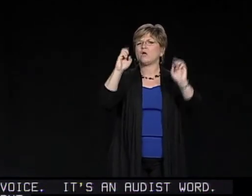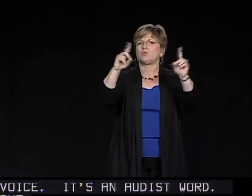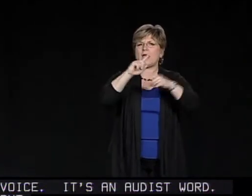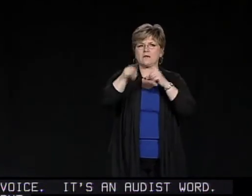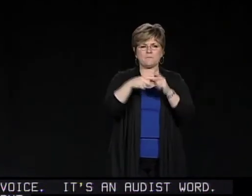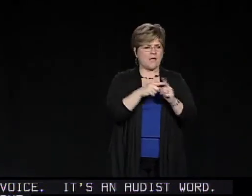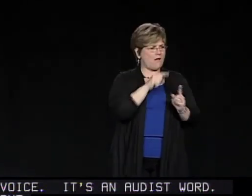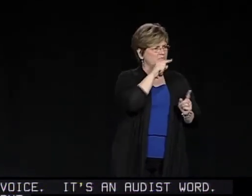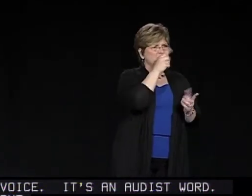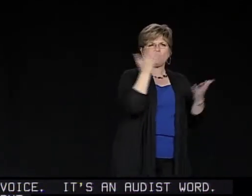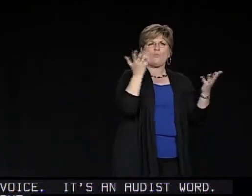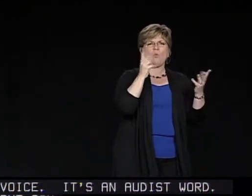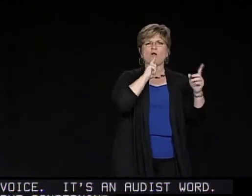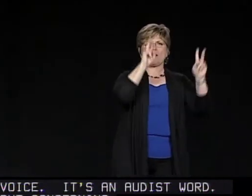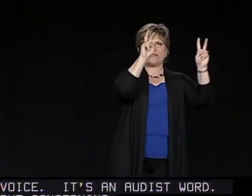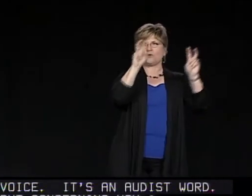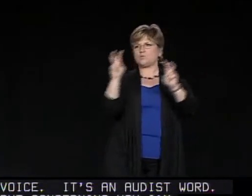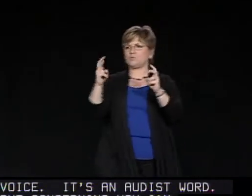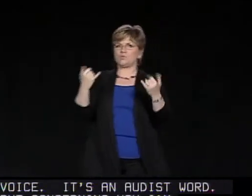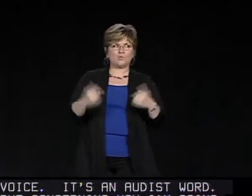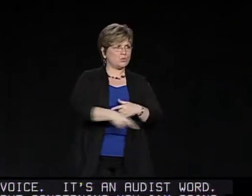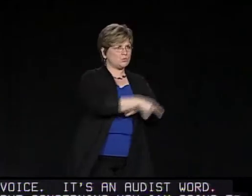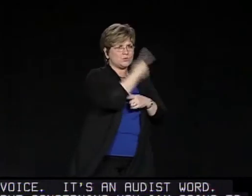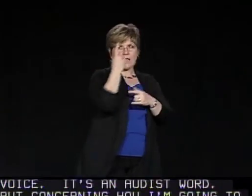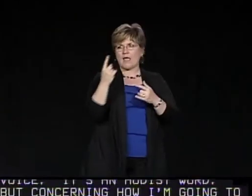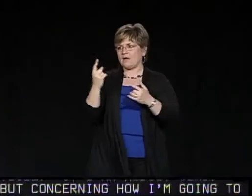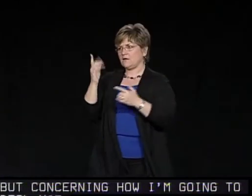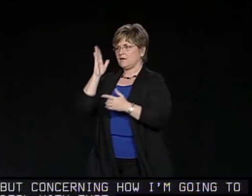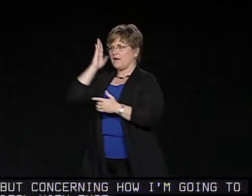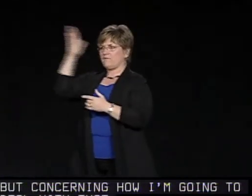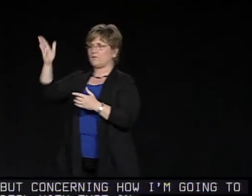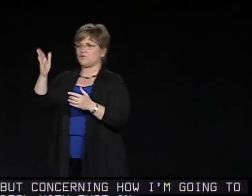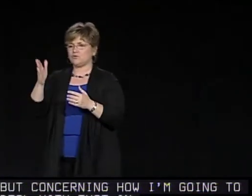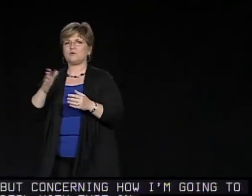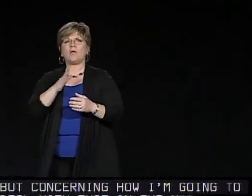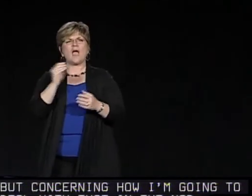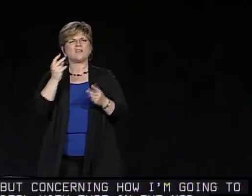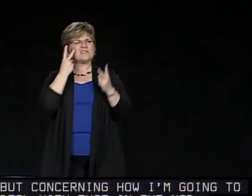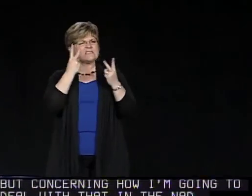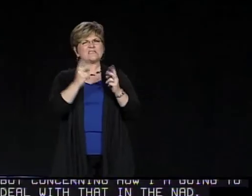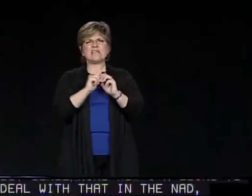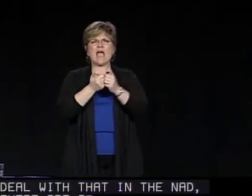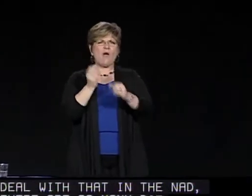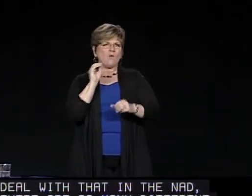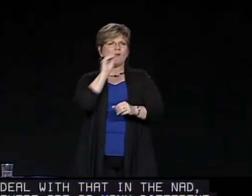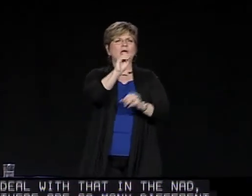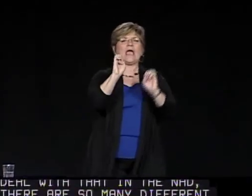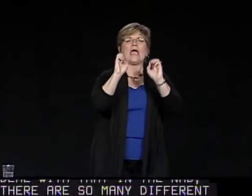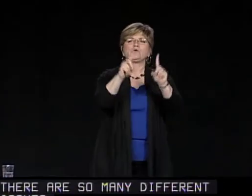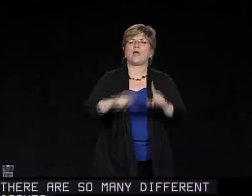how I'm going to deal with that in the NAD, there are so many different issues today. And that they're going to come up in the future.